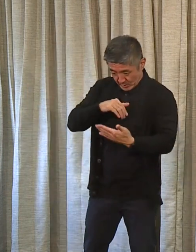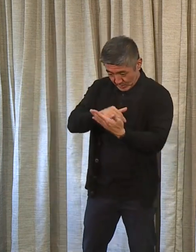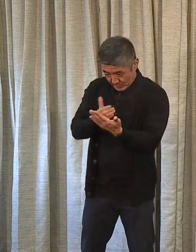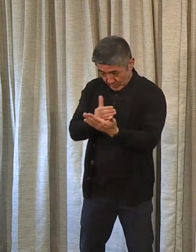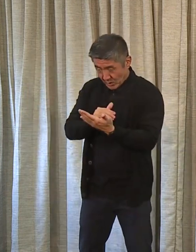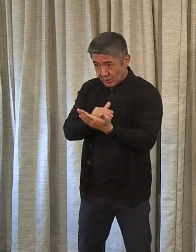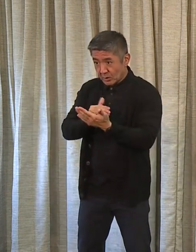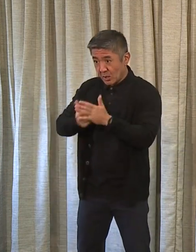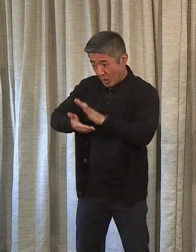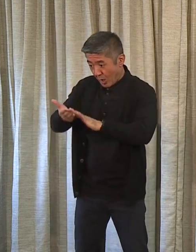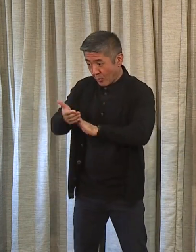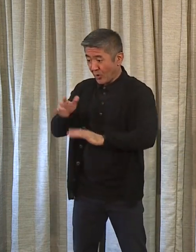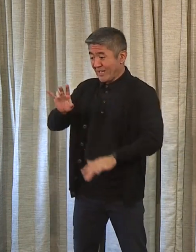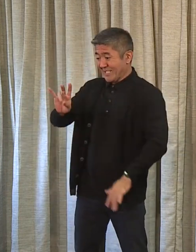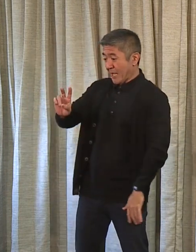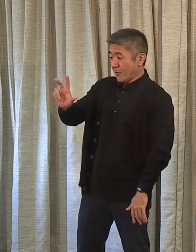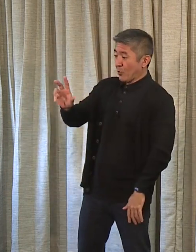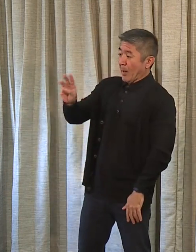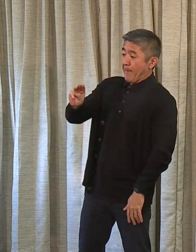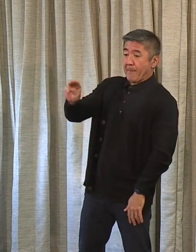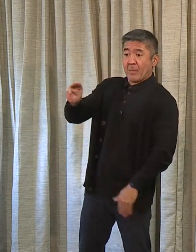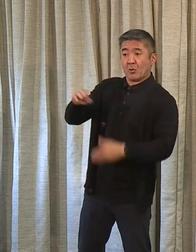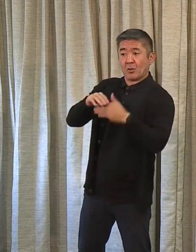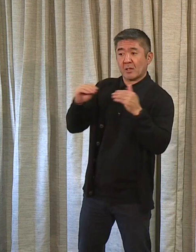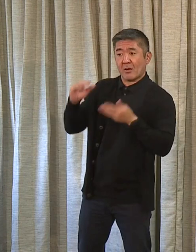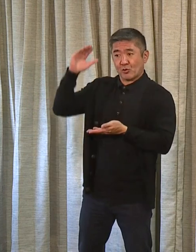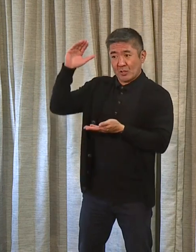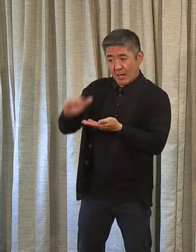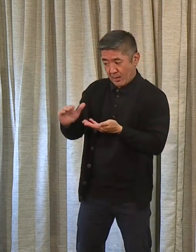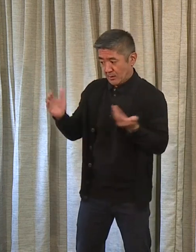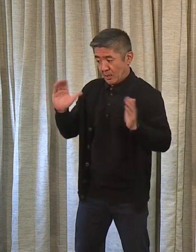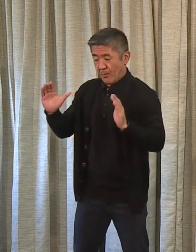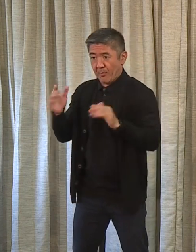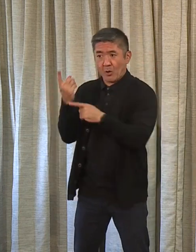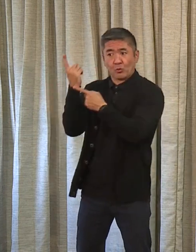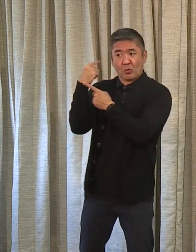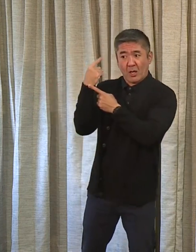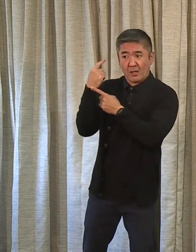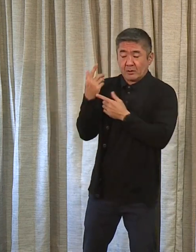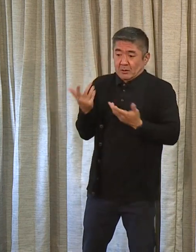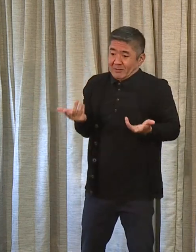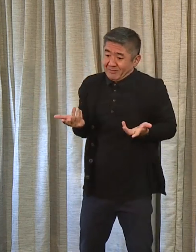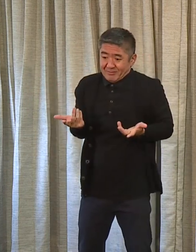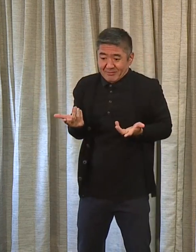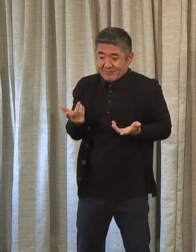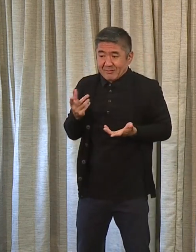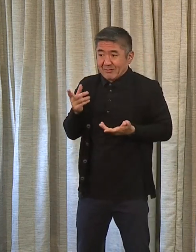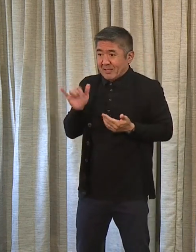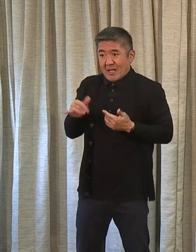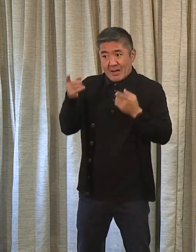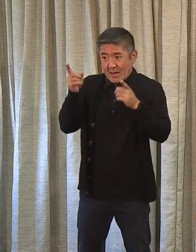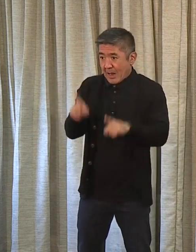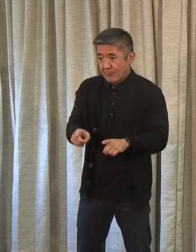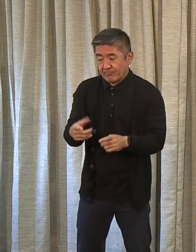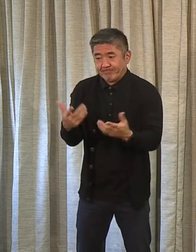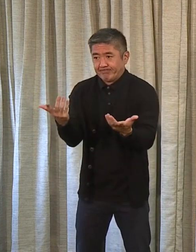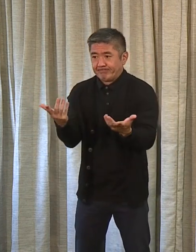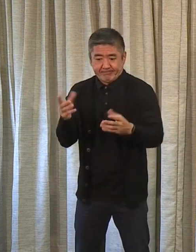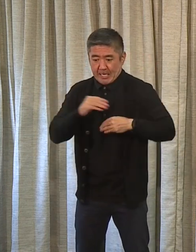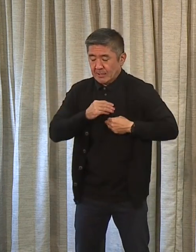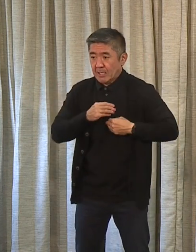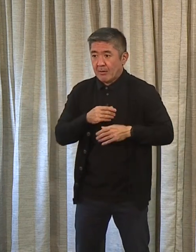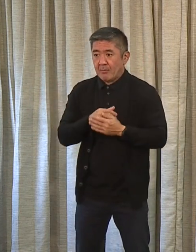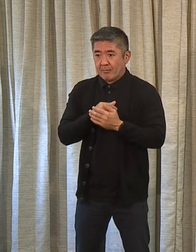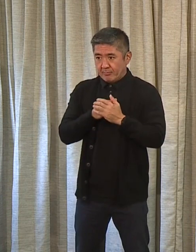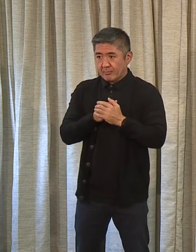operating was 73 million dollars less than what was a year ago. That's just – it was the way it came out for us. So, you know, as you